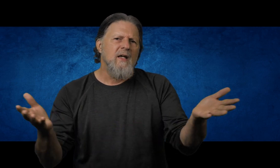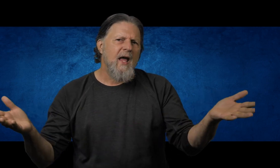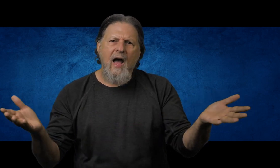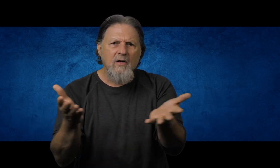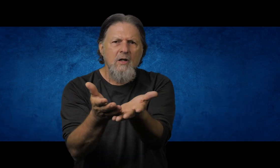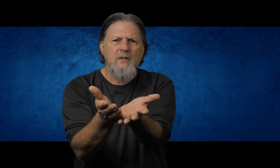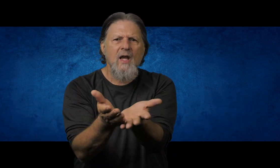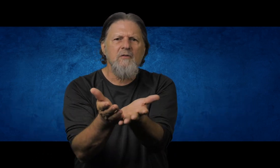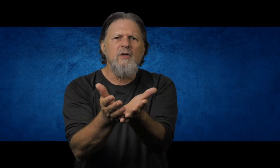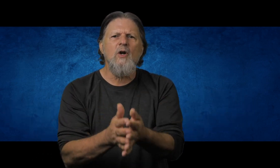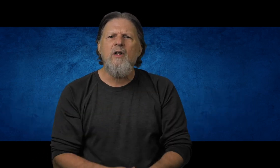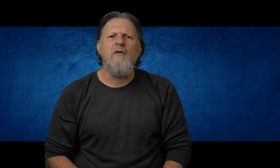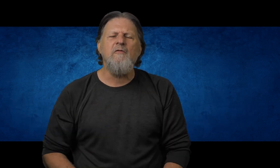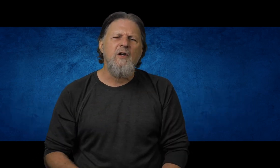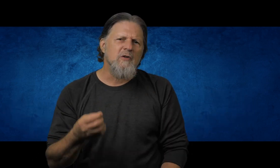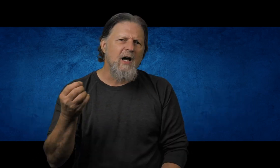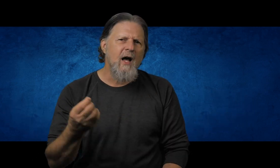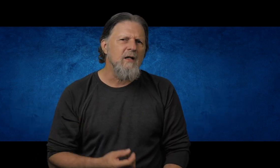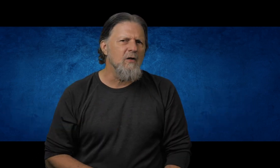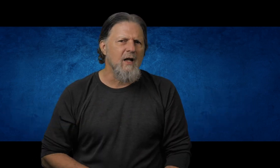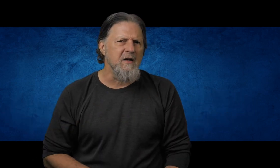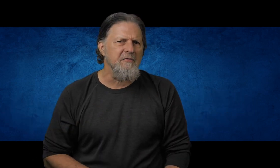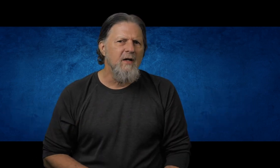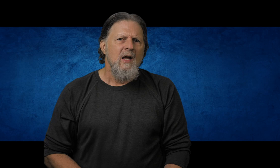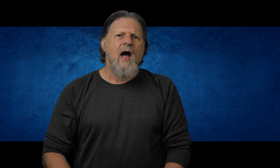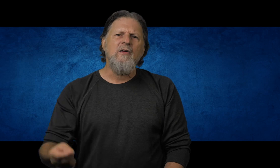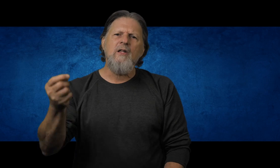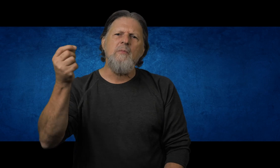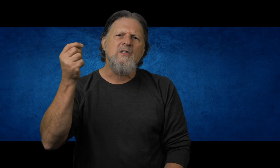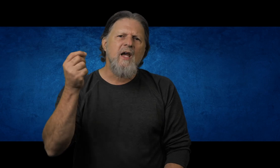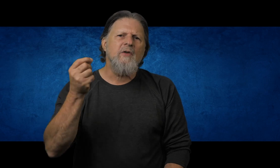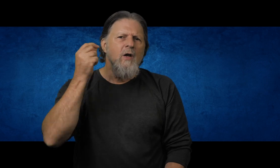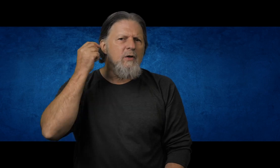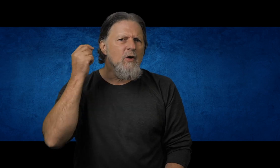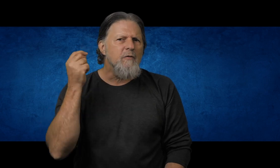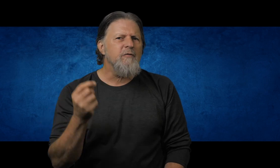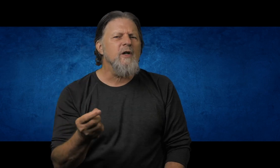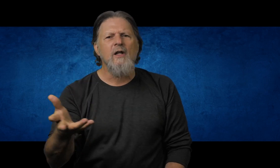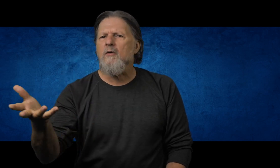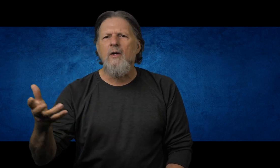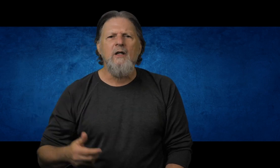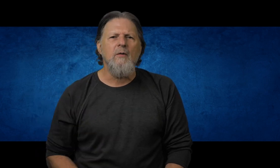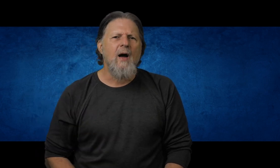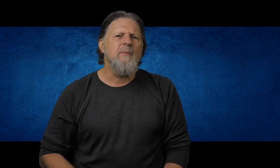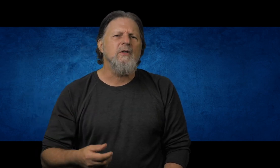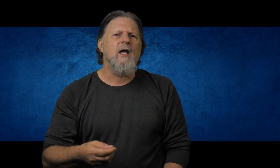how can you be saved when you don't even feel God in your life? How can you be saved when you don't feel like reading your Bible today,